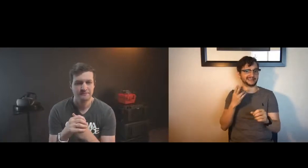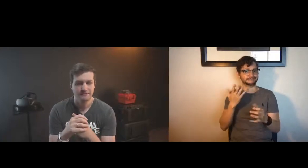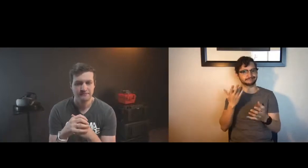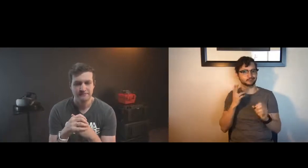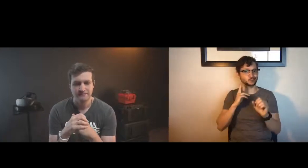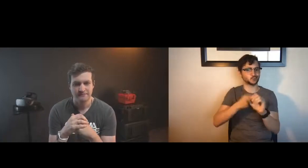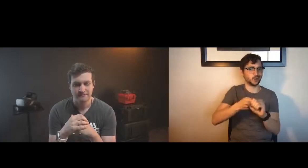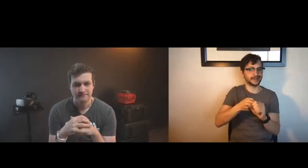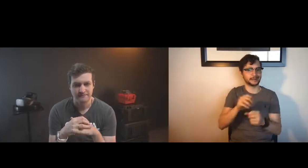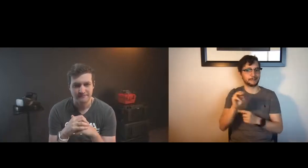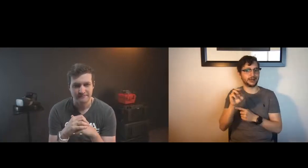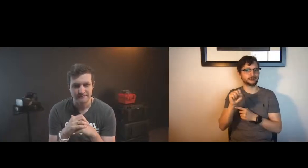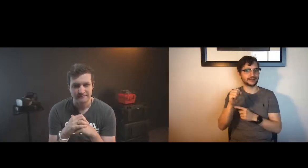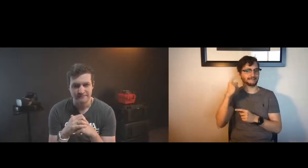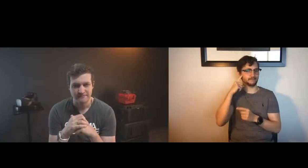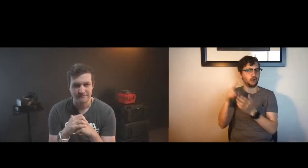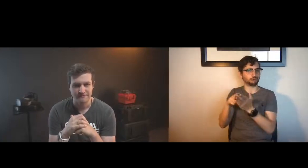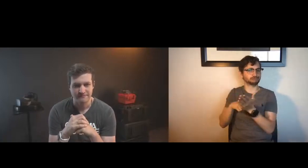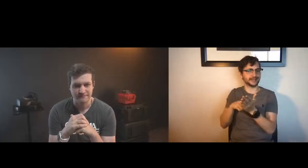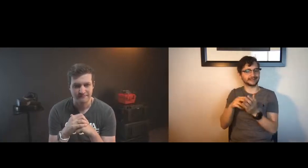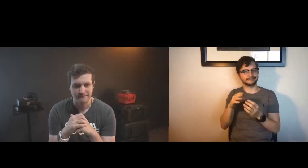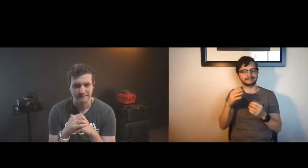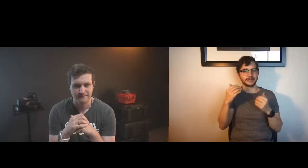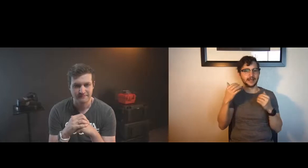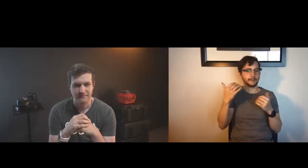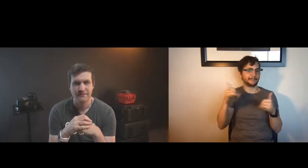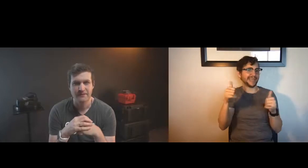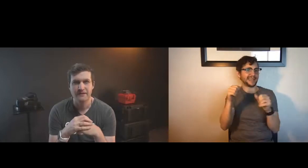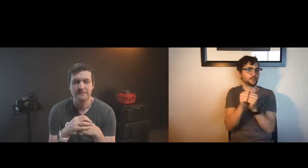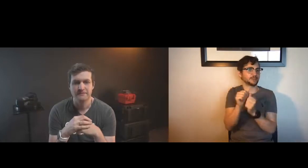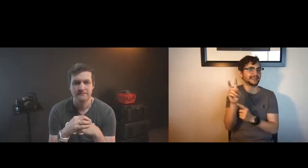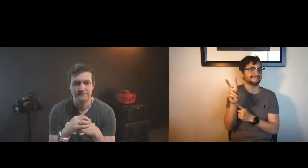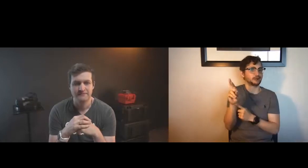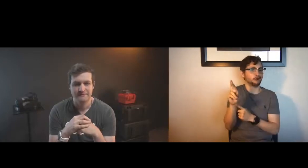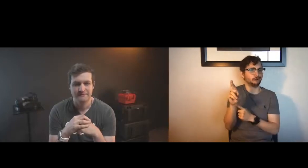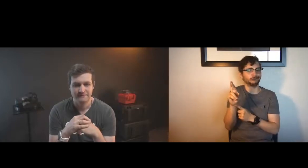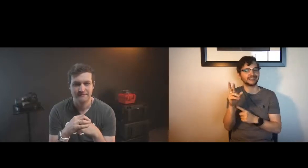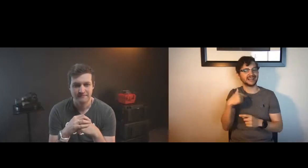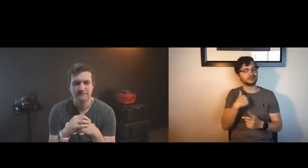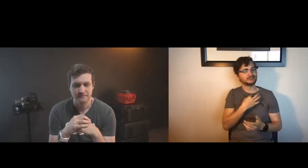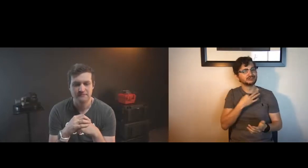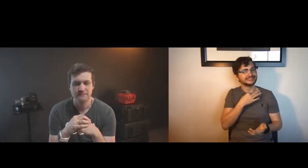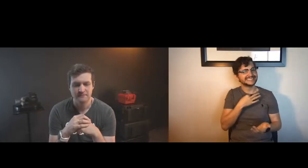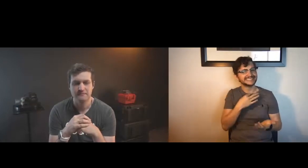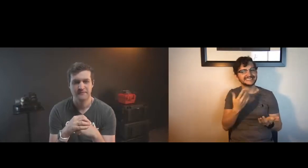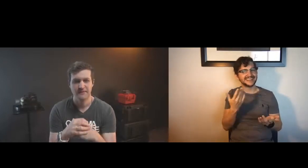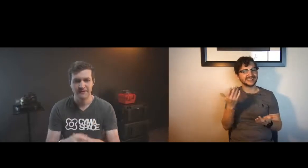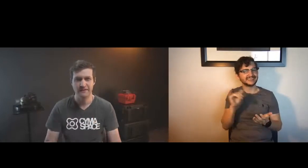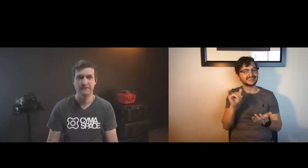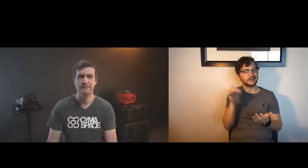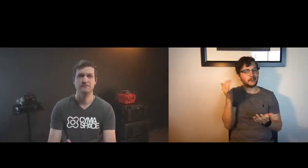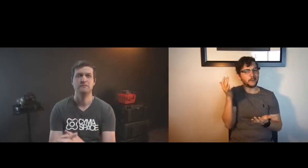remember the first time that i basically joined microsoft um and i played around